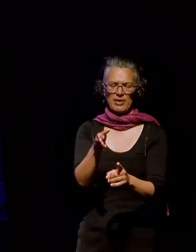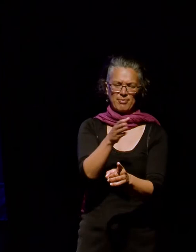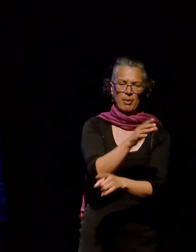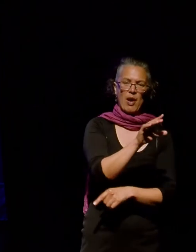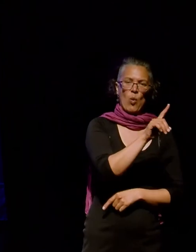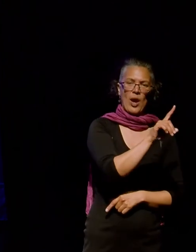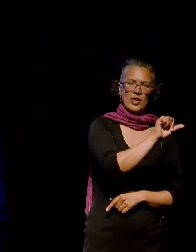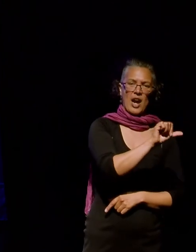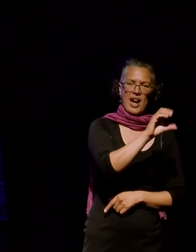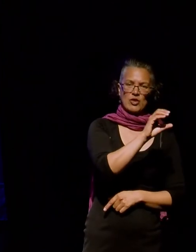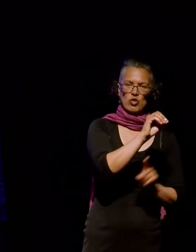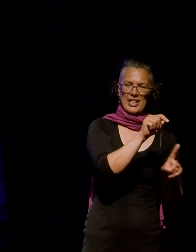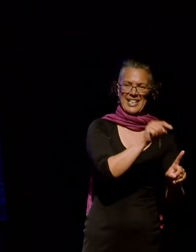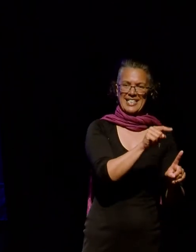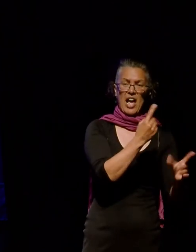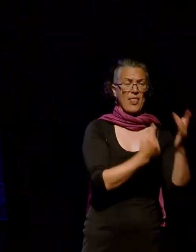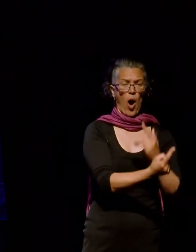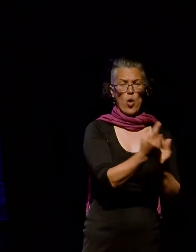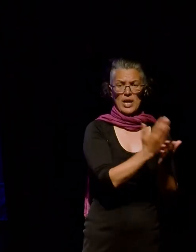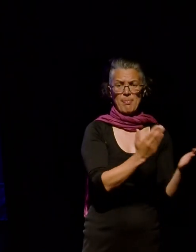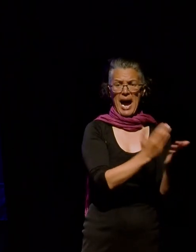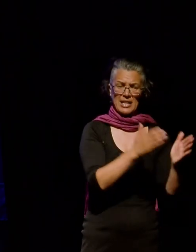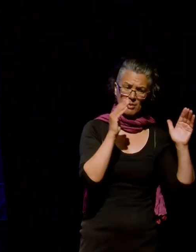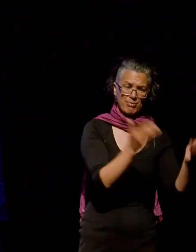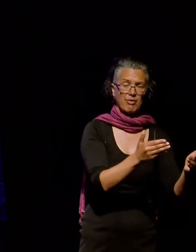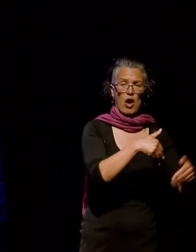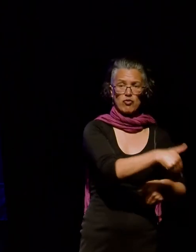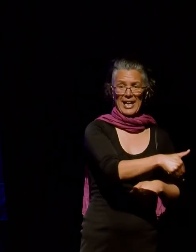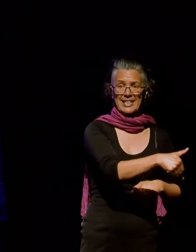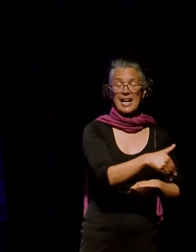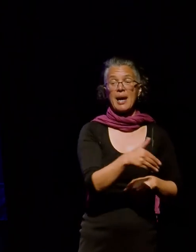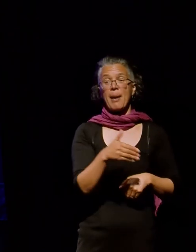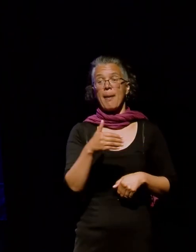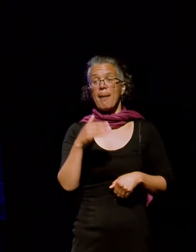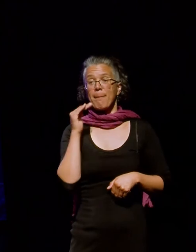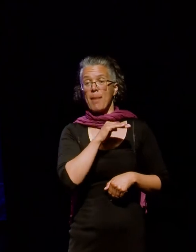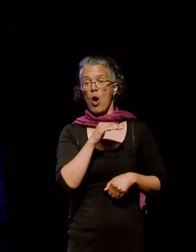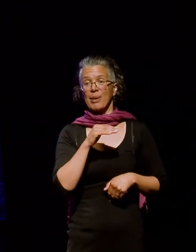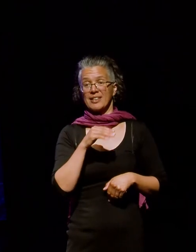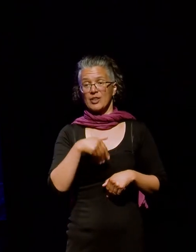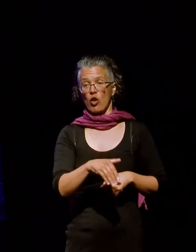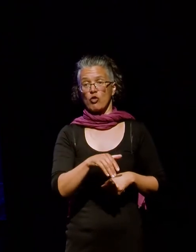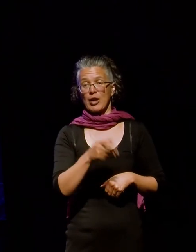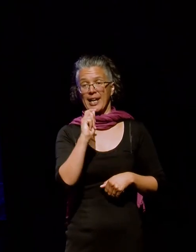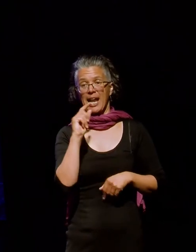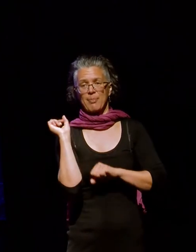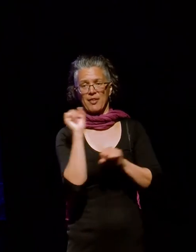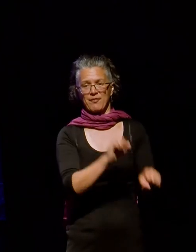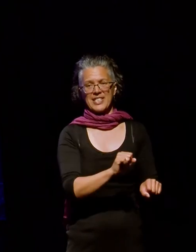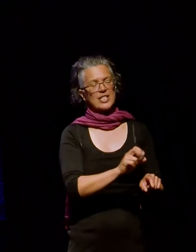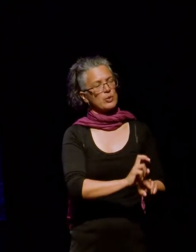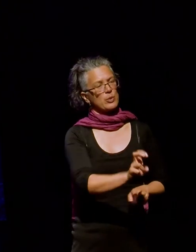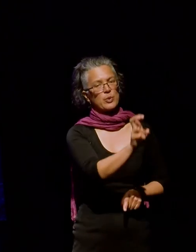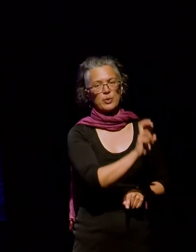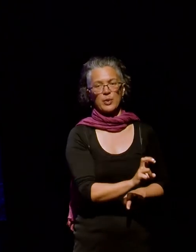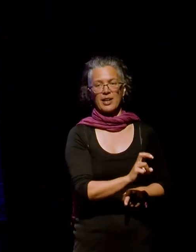And this is really the only cricket element of it. The Melbourne Cricket Club came over from Australia. They were touring around New Zealand. And they